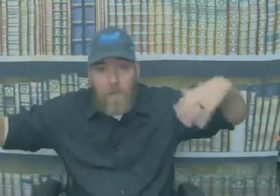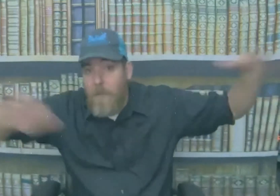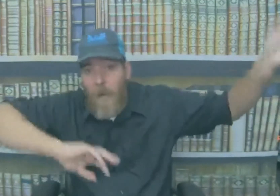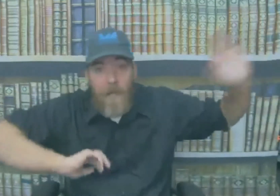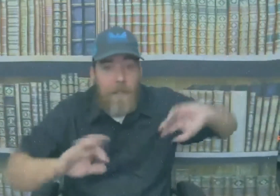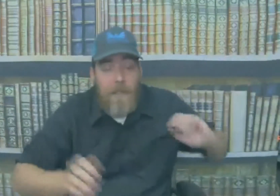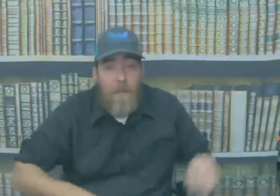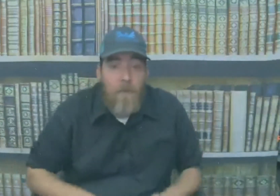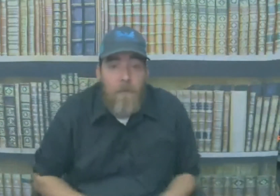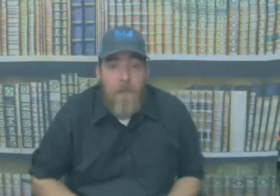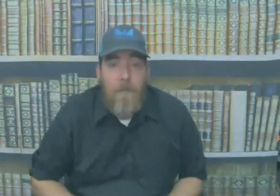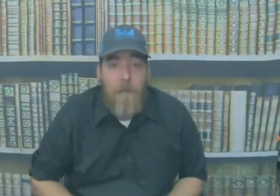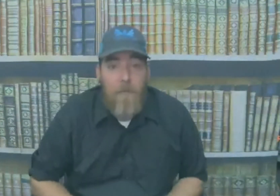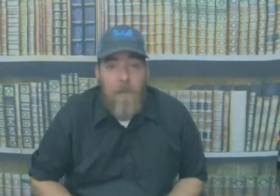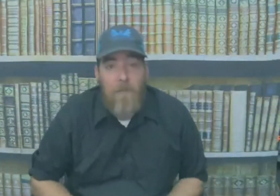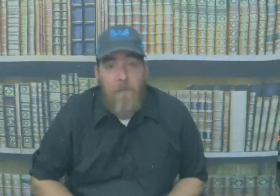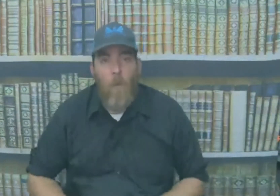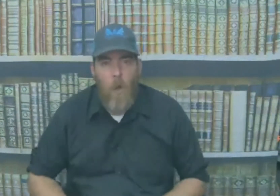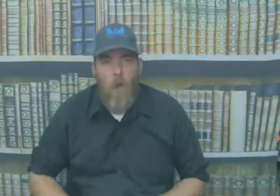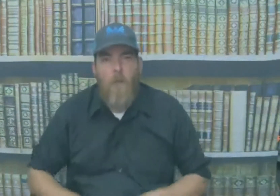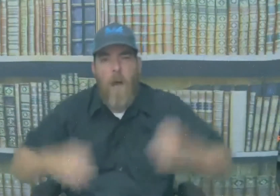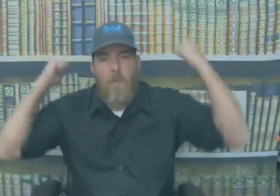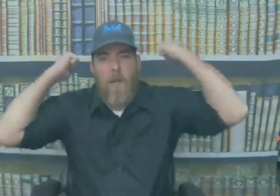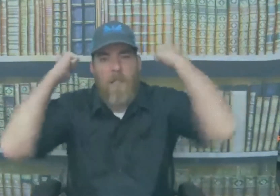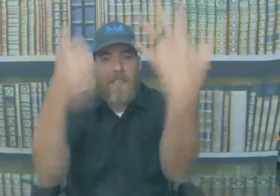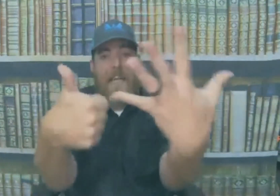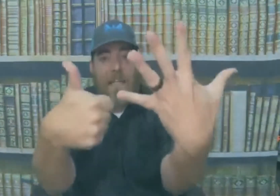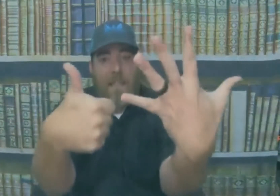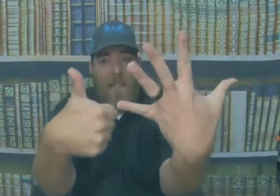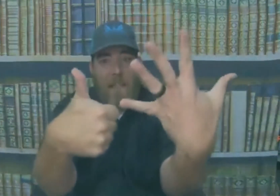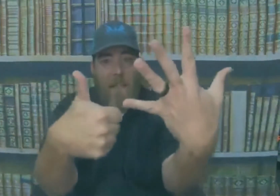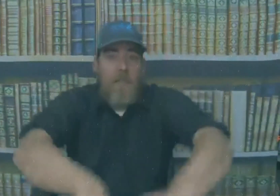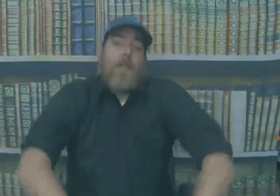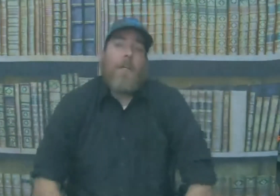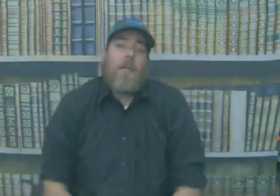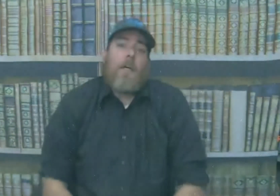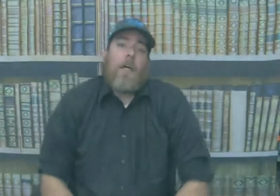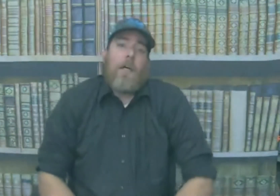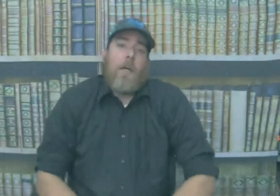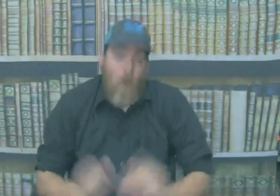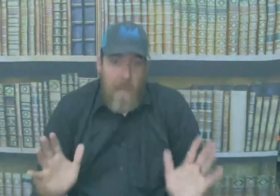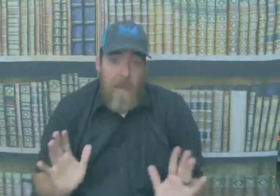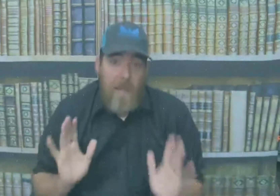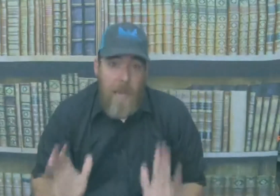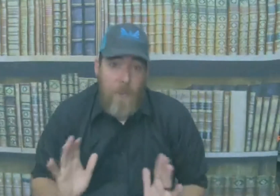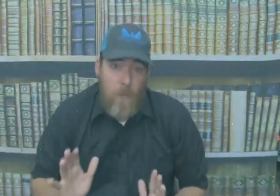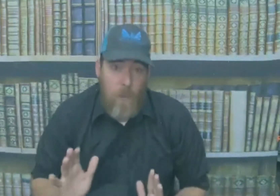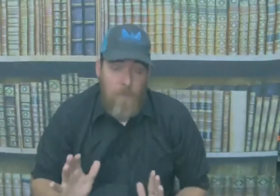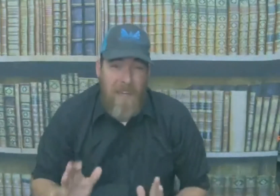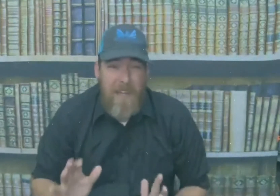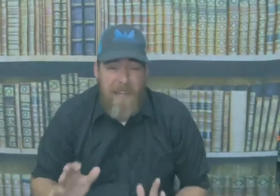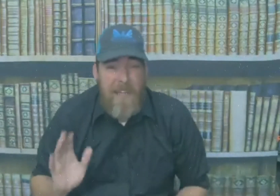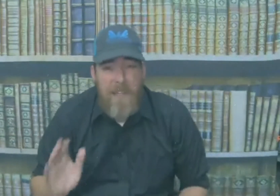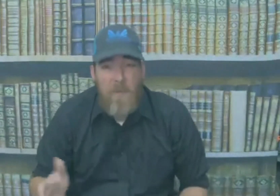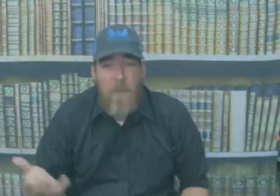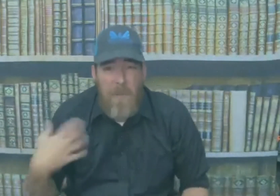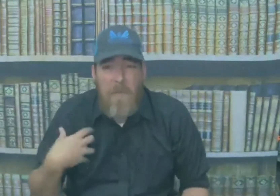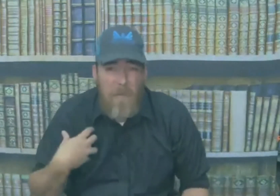knocking things over and whatever rule number six okay last rule and I think this one may be